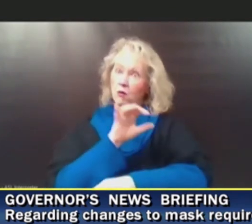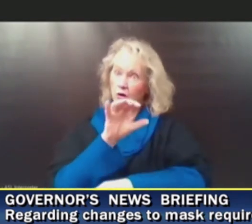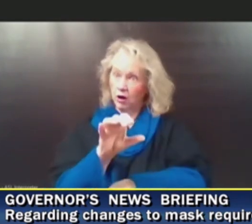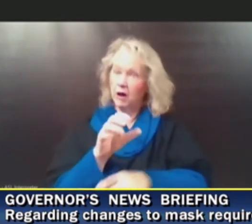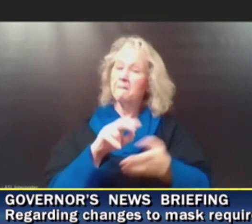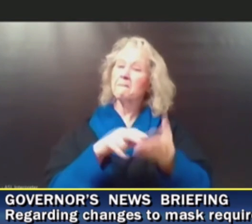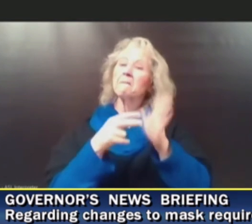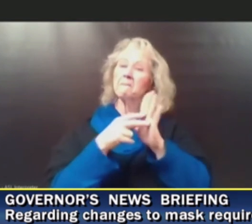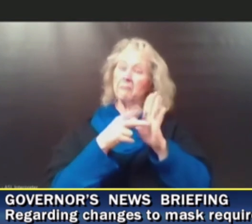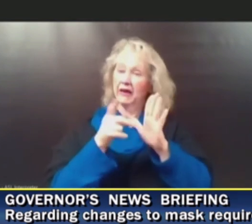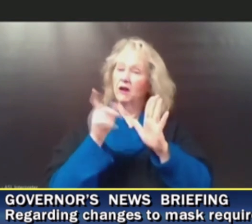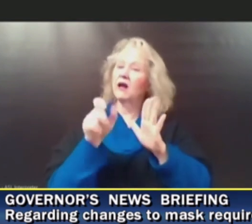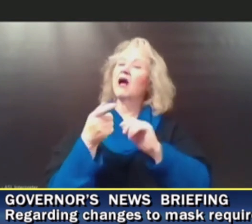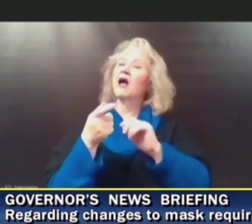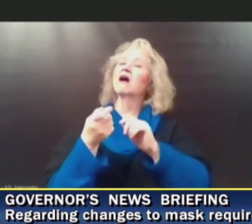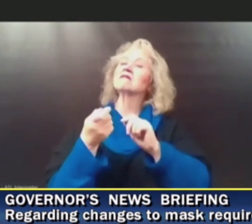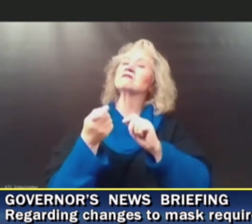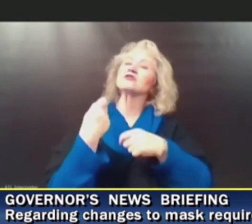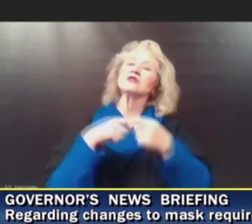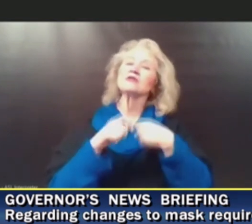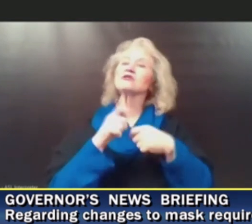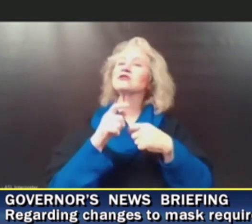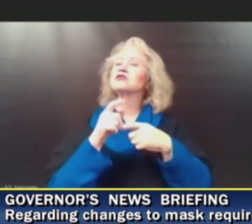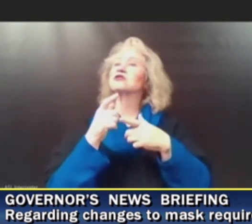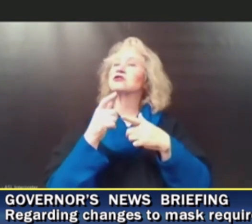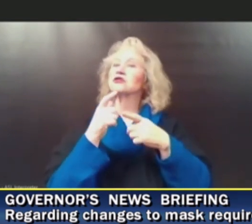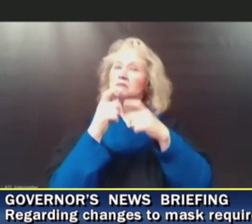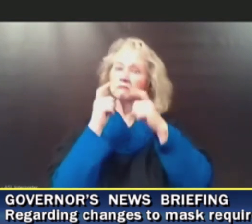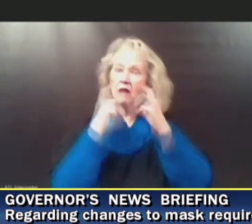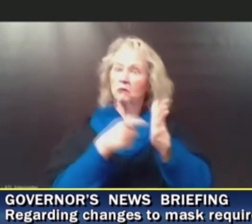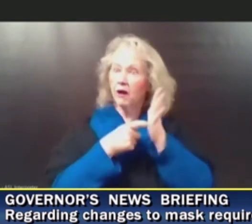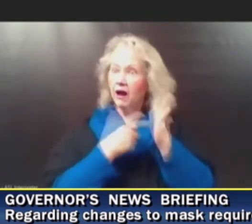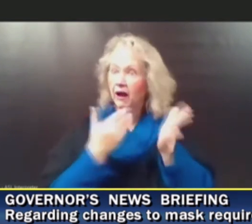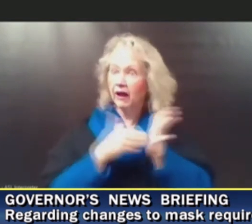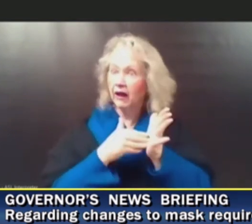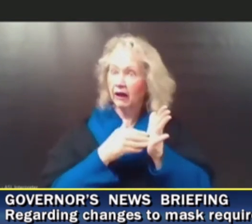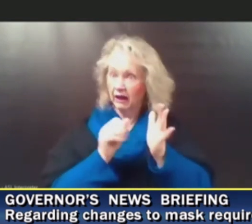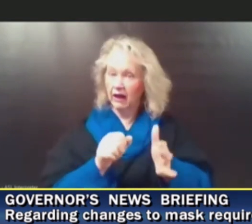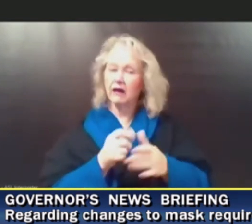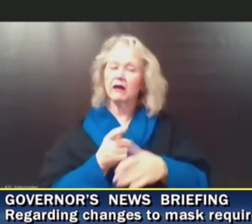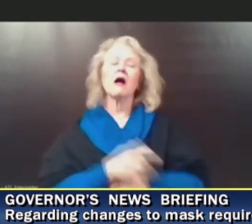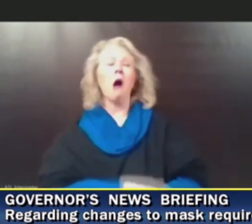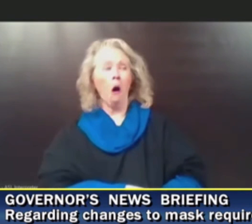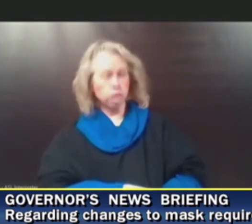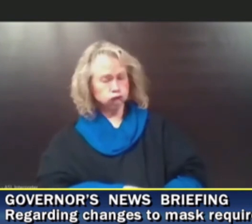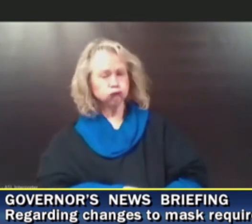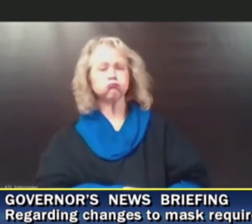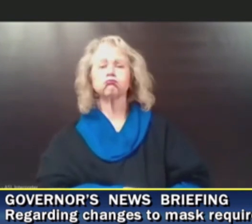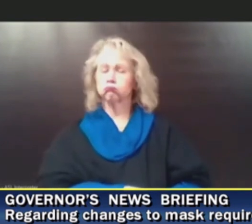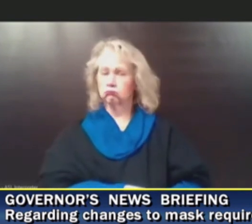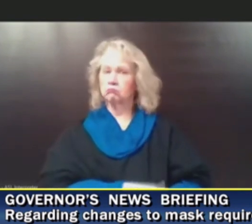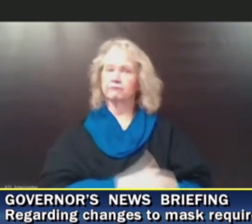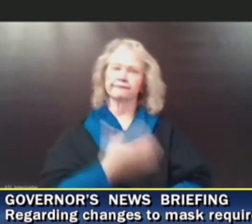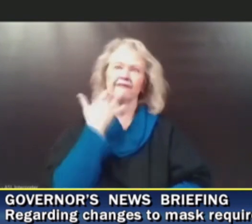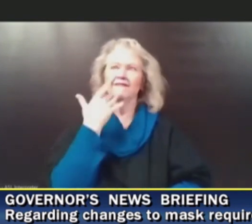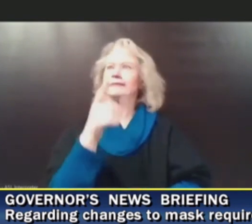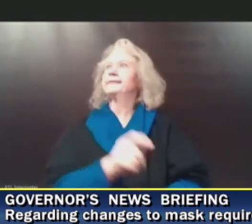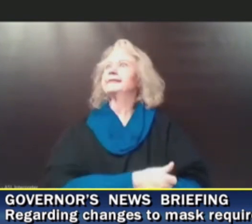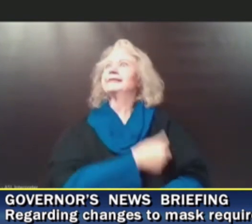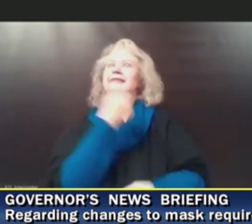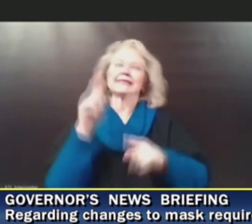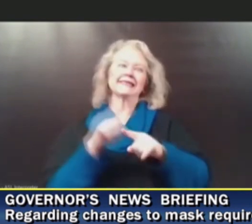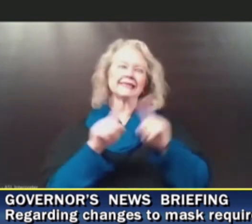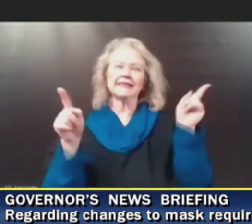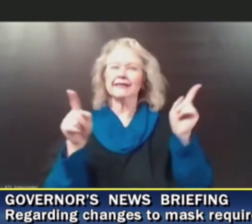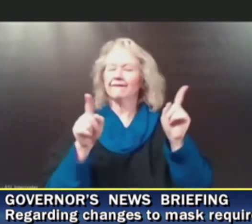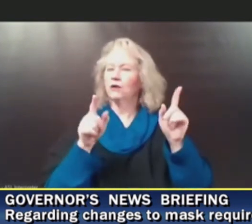with the metrics between now and then? Yeah, Mike, if, you know, zombie crime comes along and it spikes up as